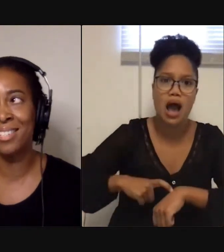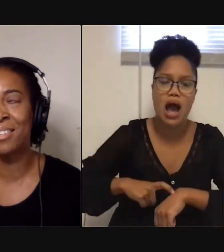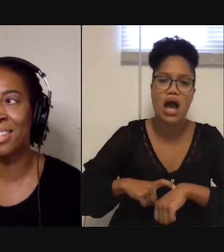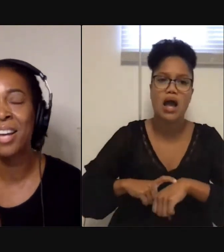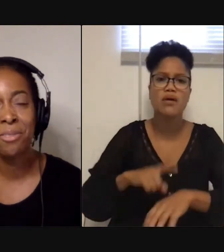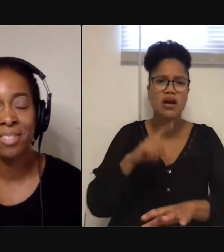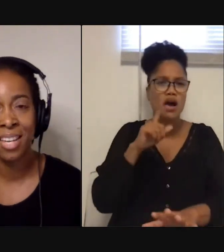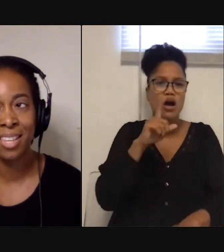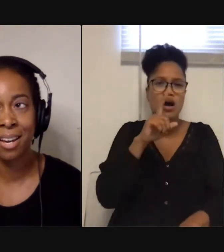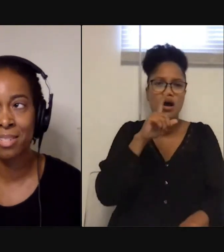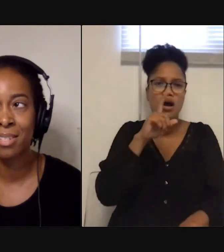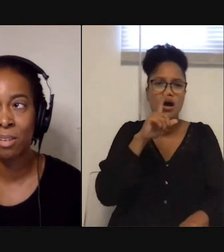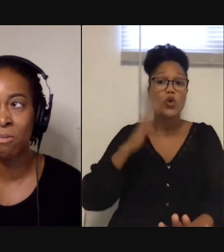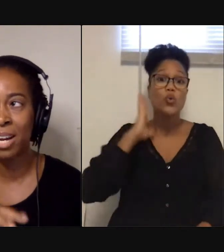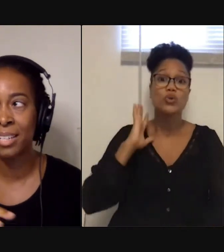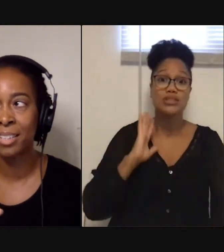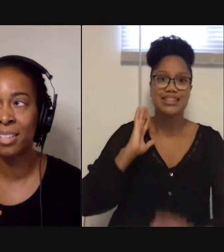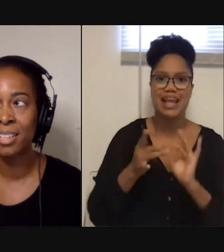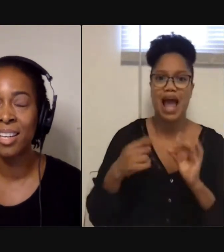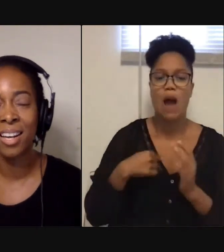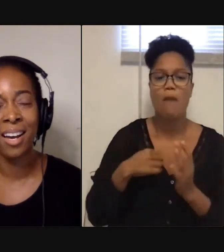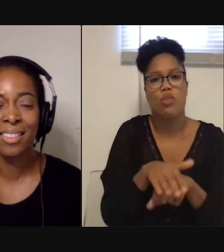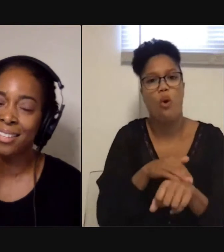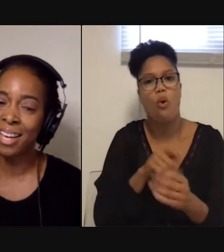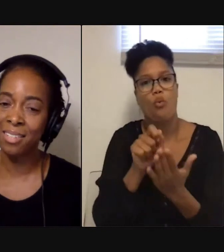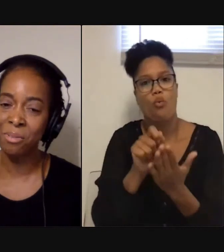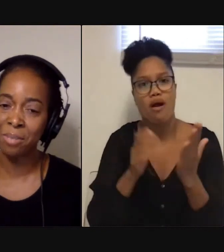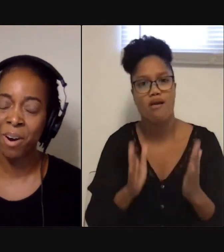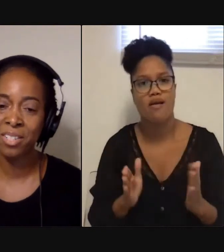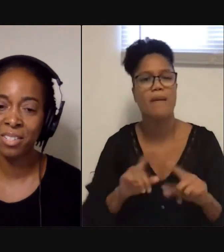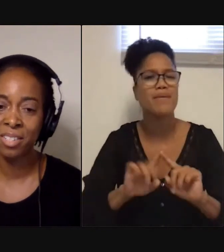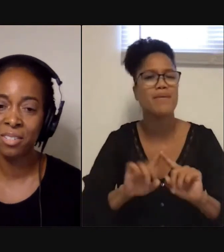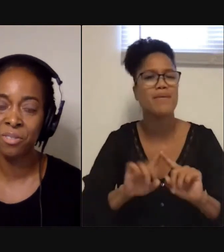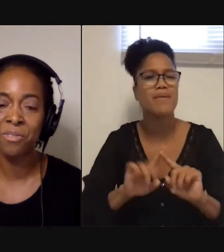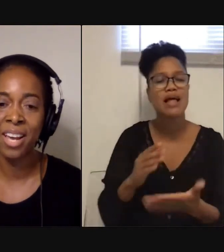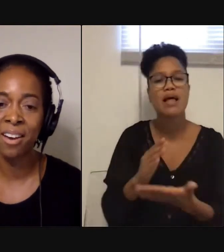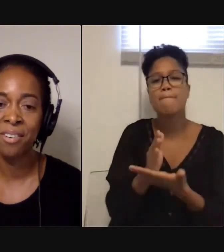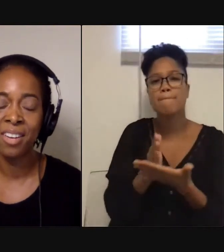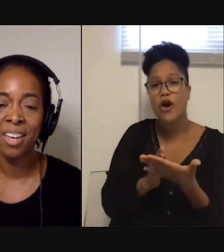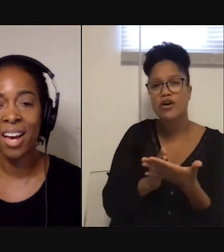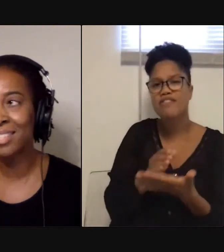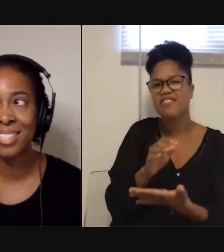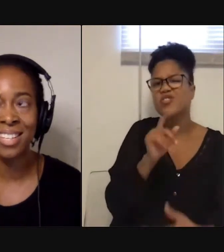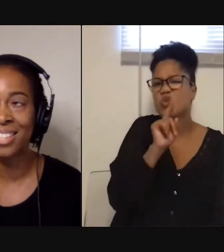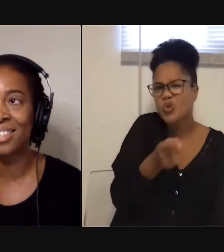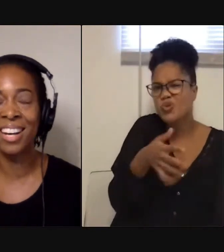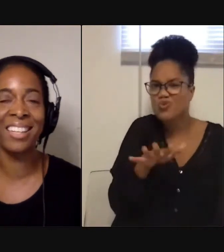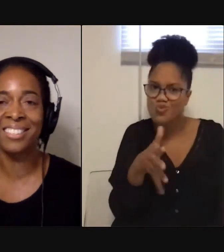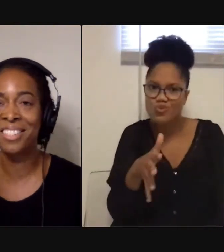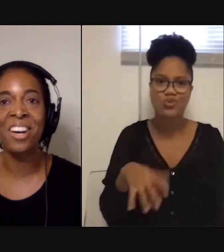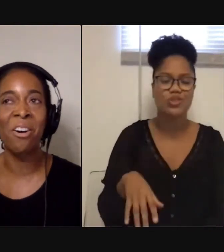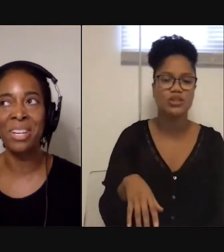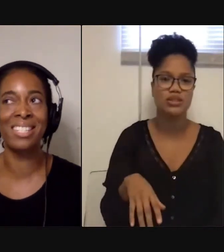not necessarily, I used to say that I was a slow writer. And I think that's only partially true now. I just think